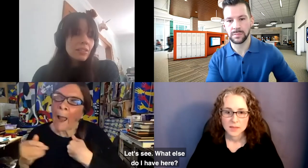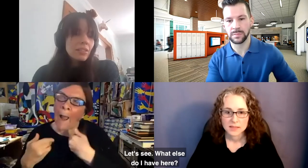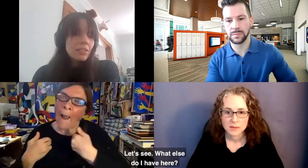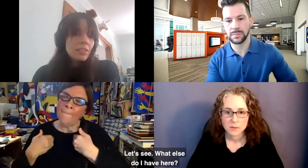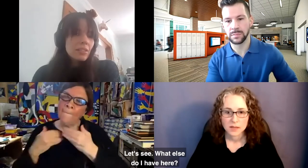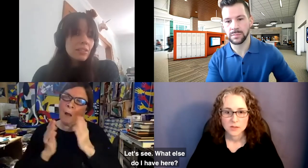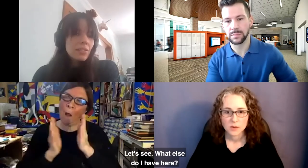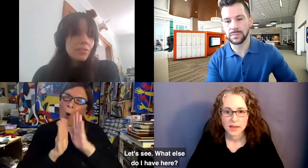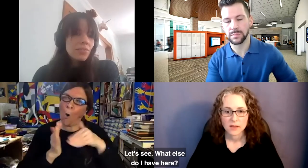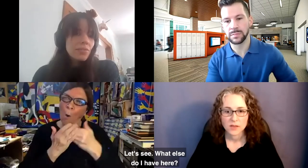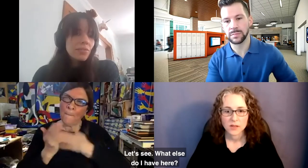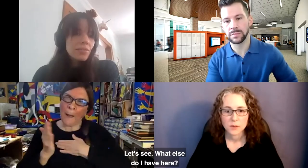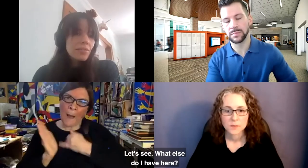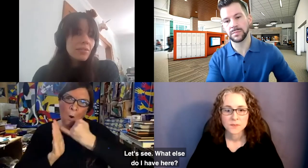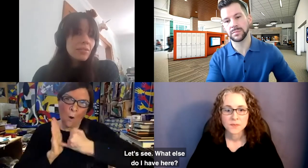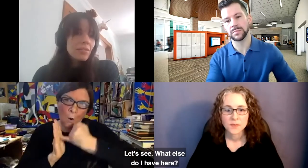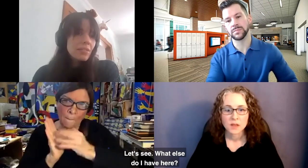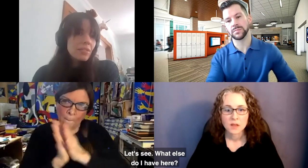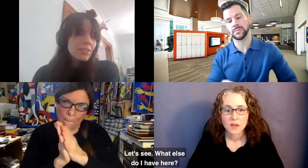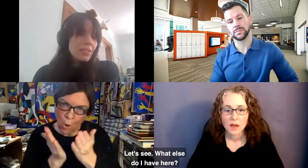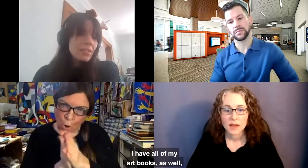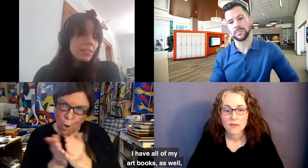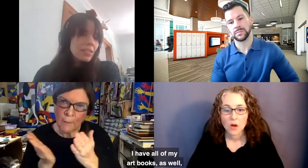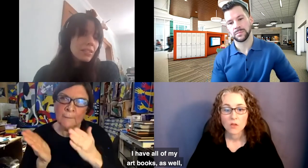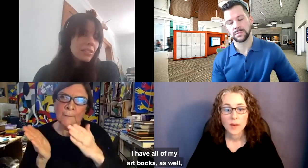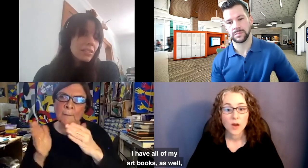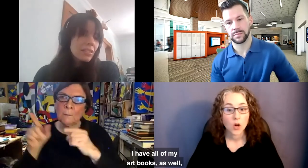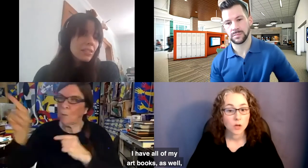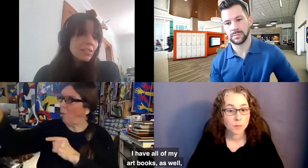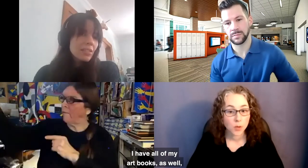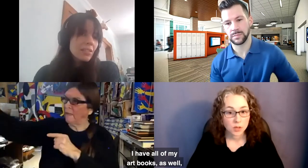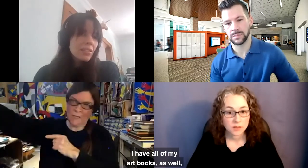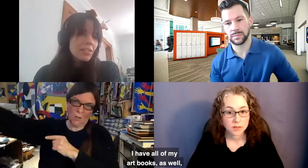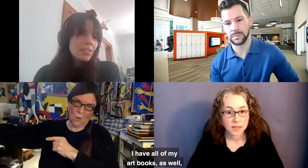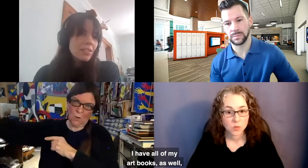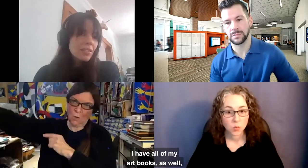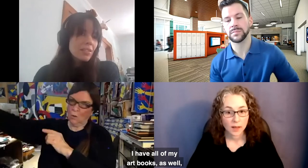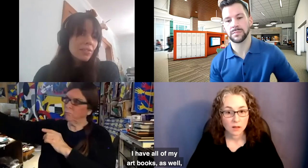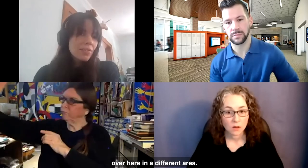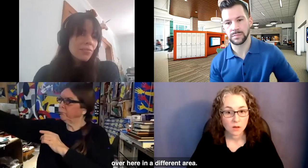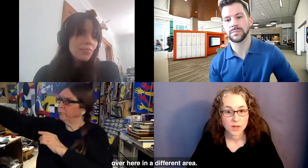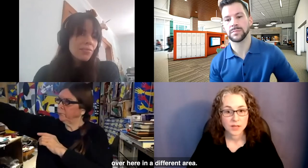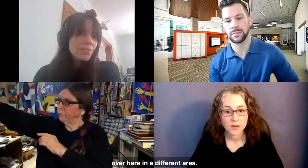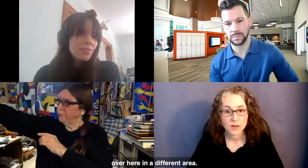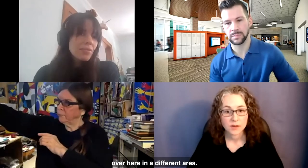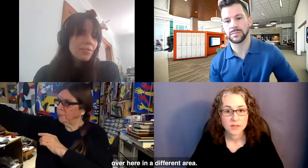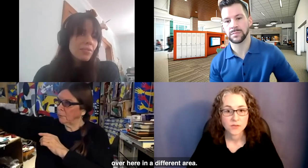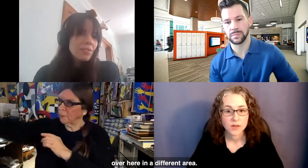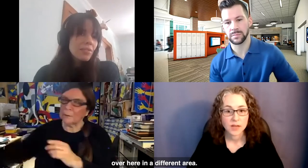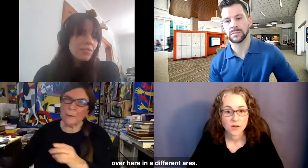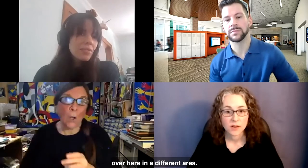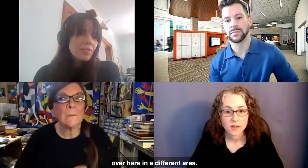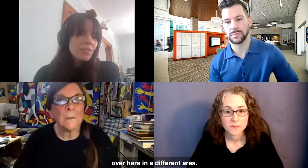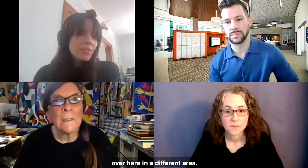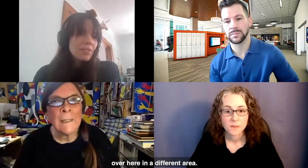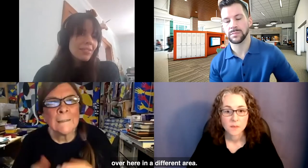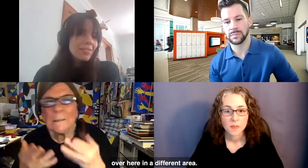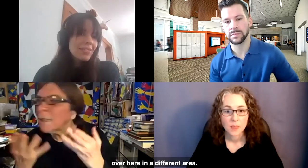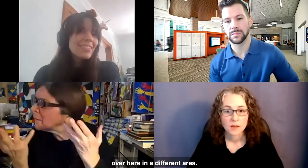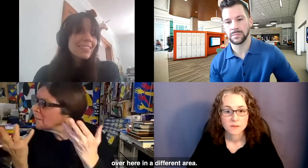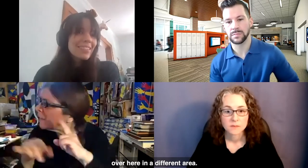Let's see. What else do I have here? I have all of my art books as well over here in a different area.